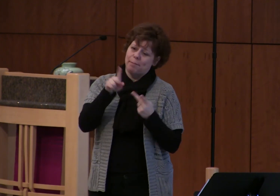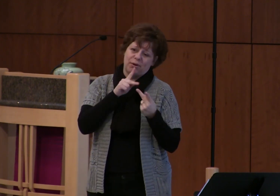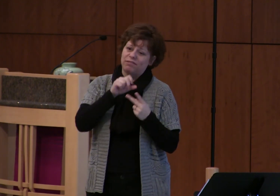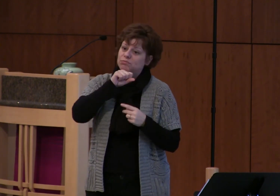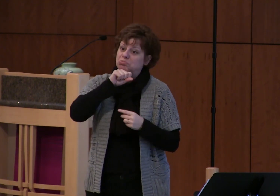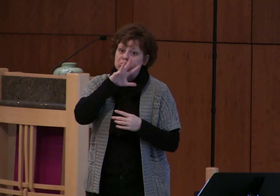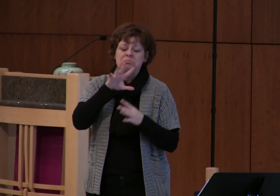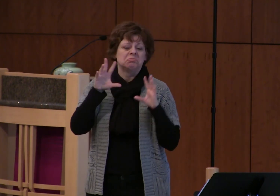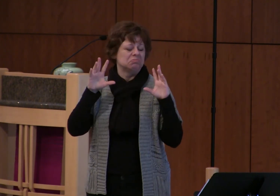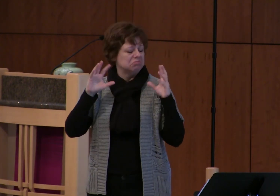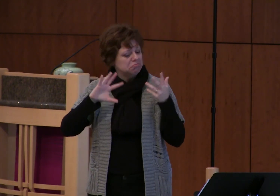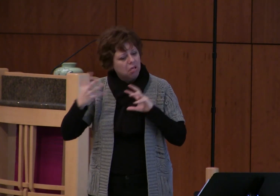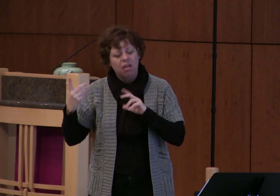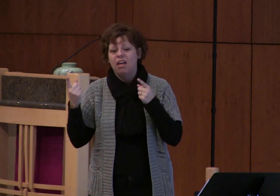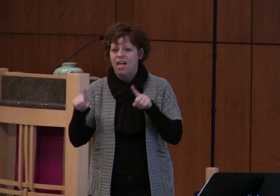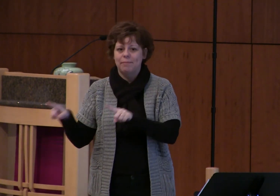but God wouldn't have it any other way